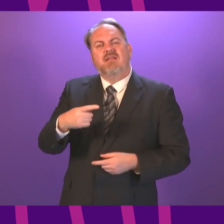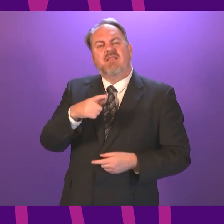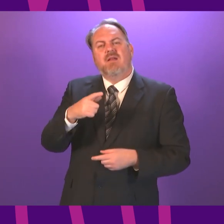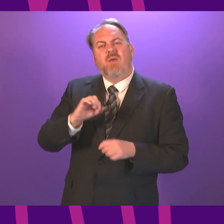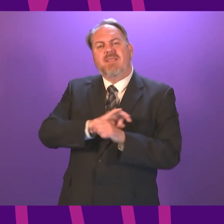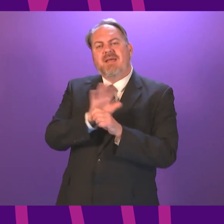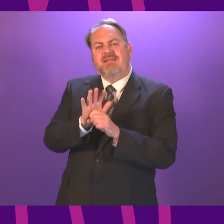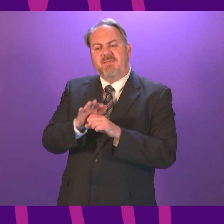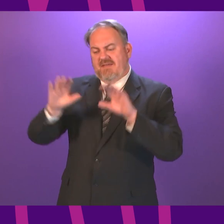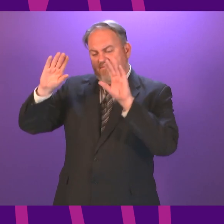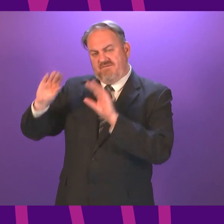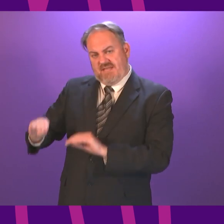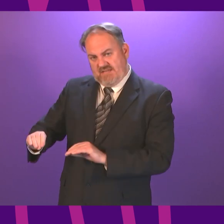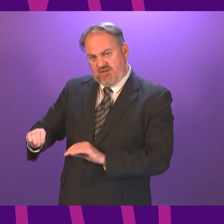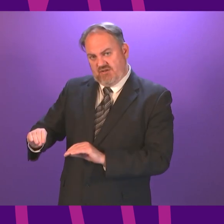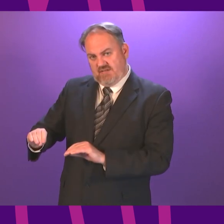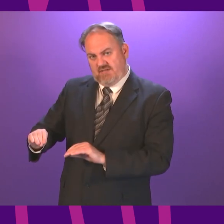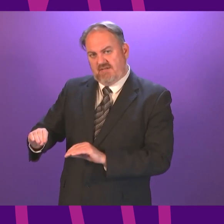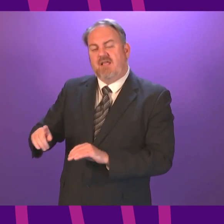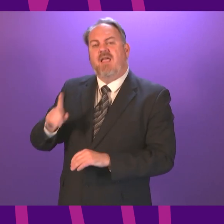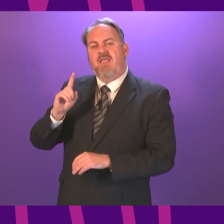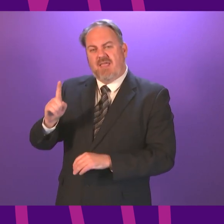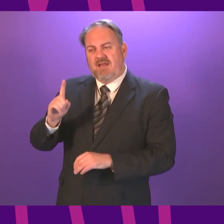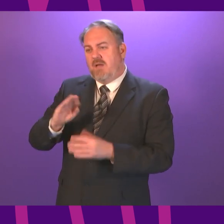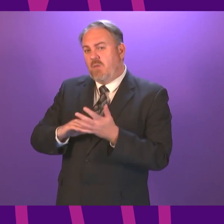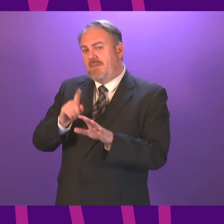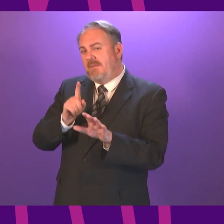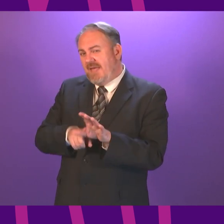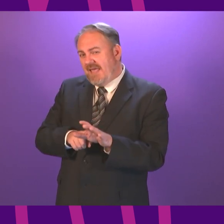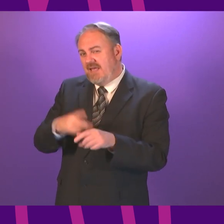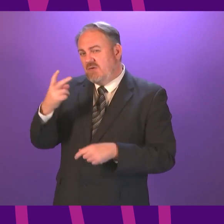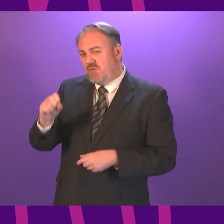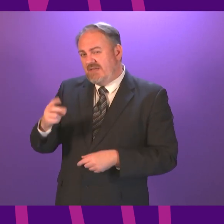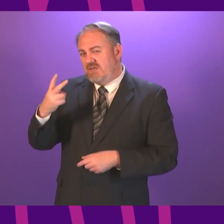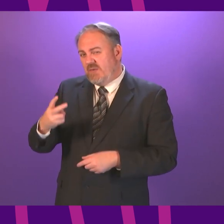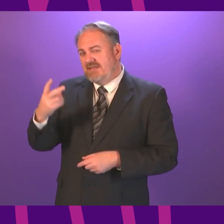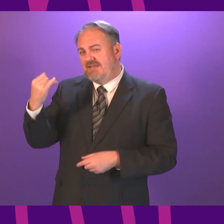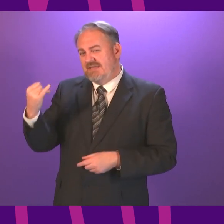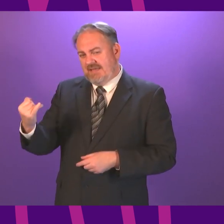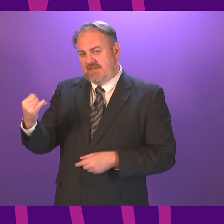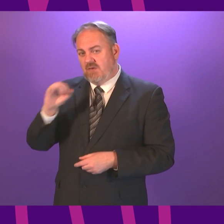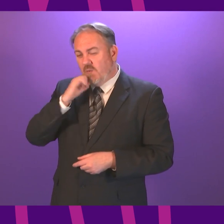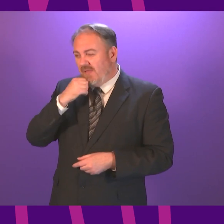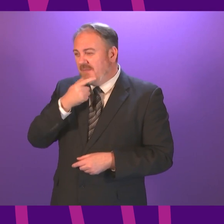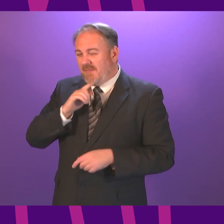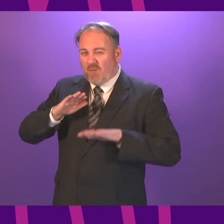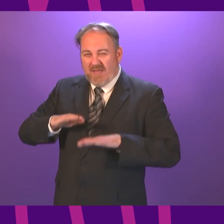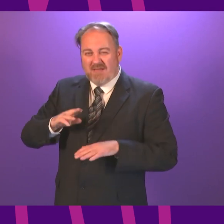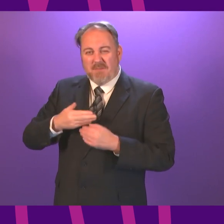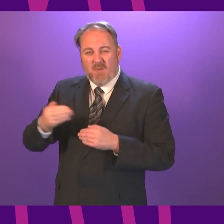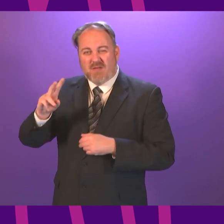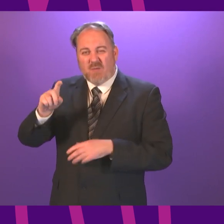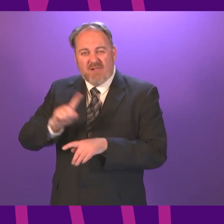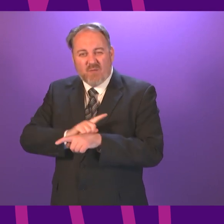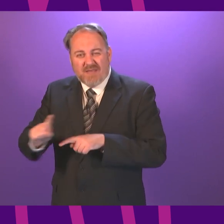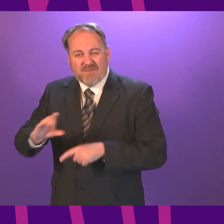of the pandemic were over So by May 2026, will patients wait longer than 12 weeks for their NHS treatment? Will young people